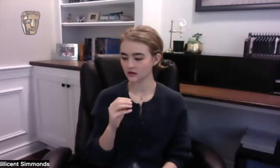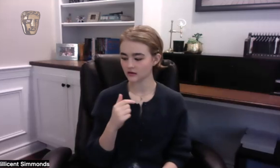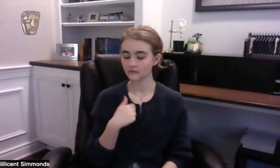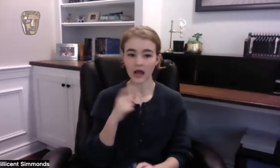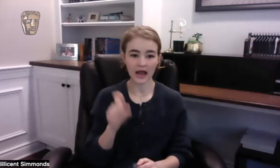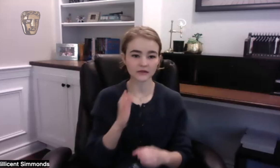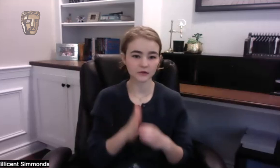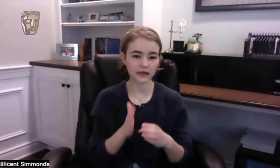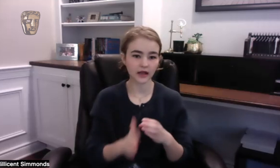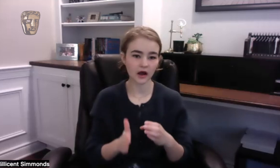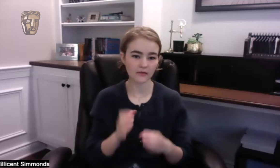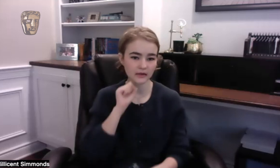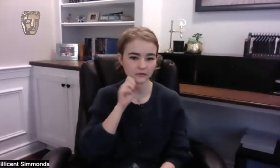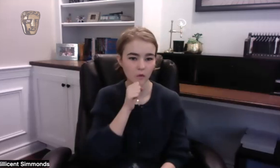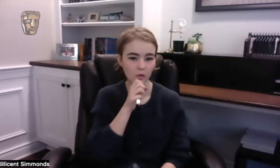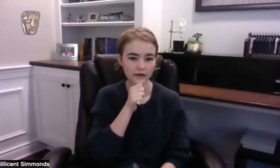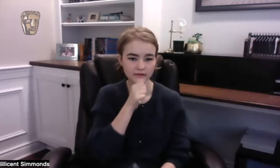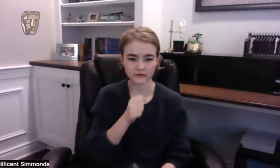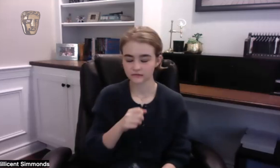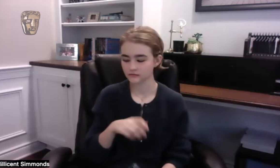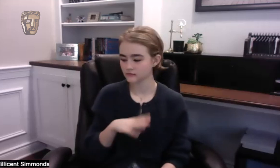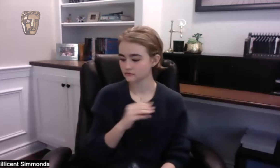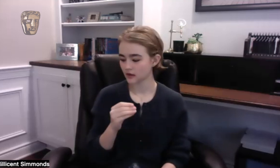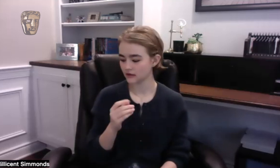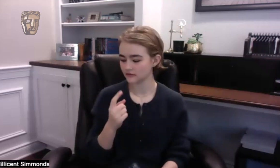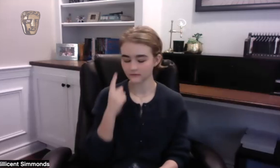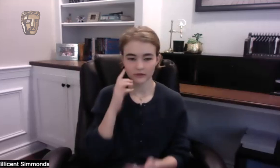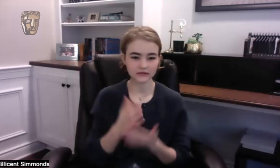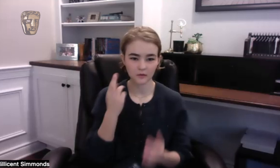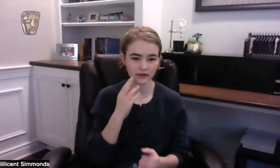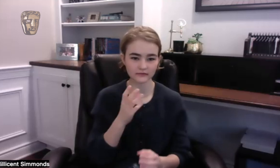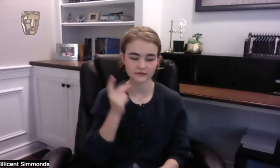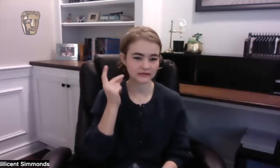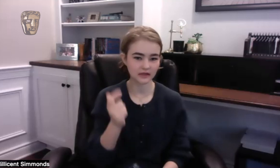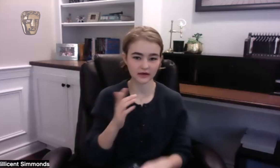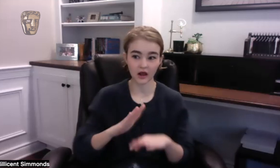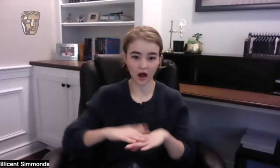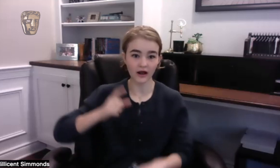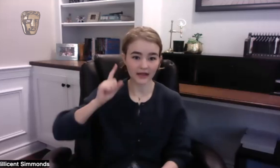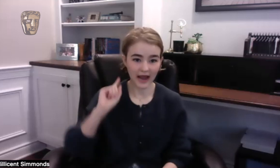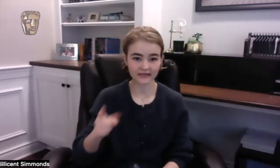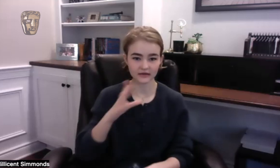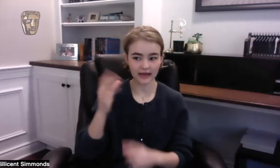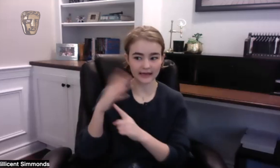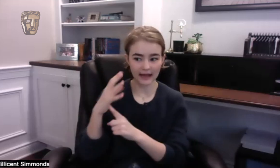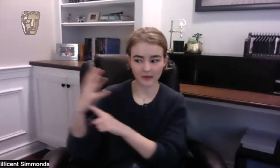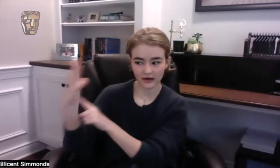Killian and I had to cut oranges for some reason on action the camera was right on my face on